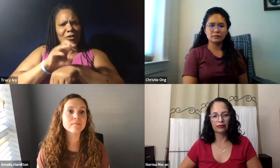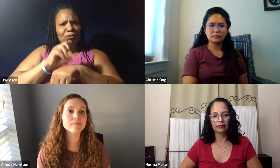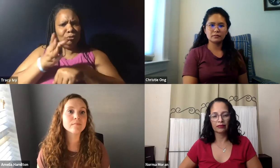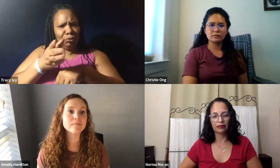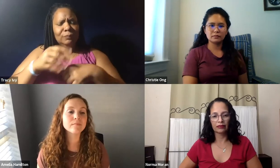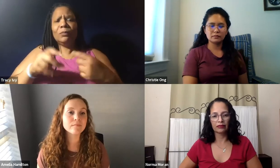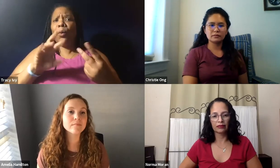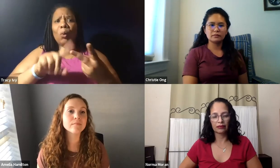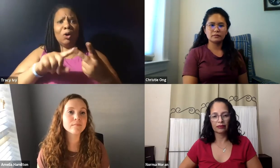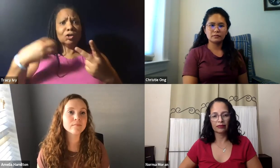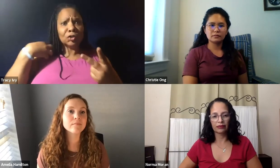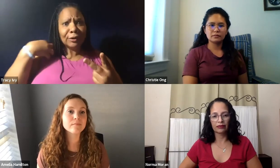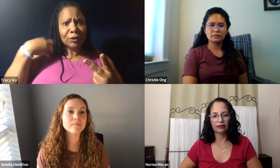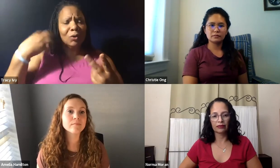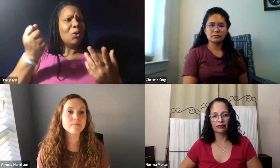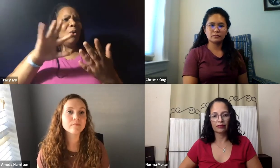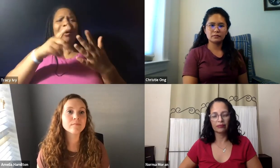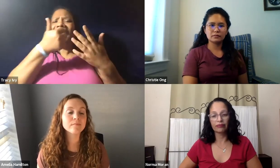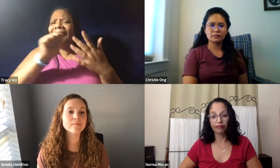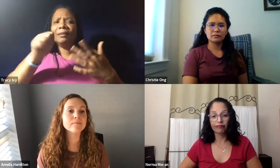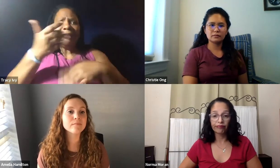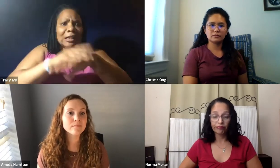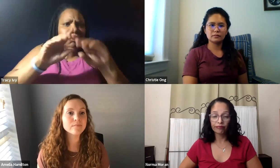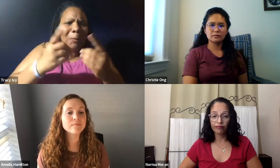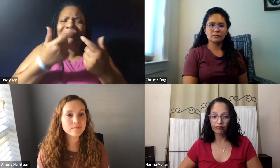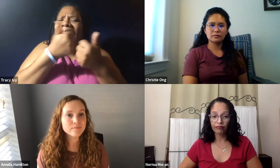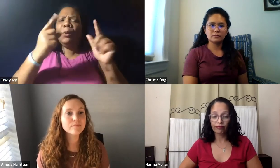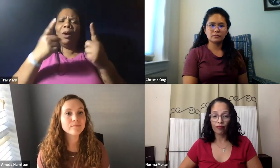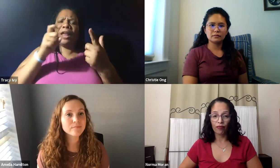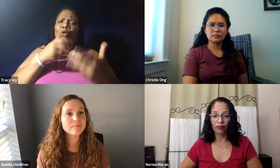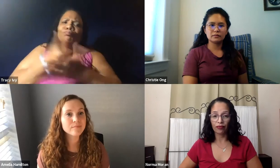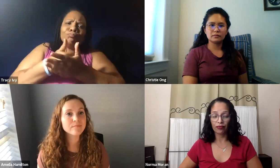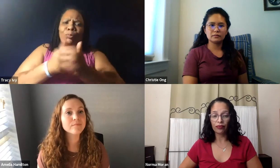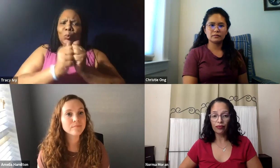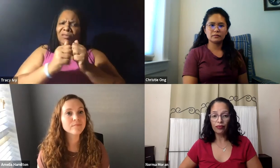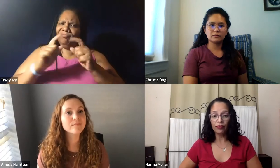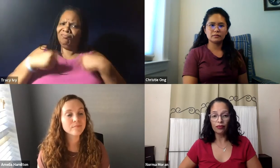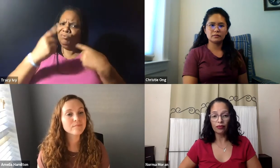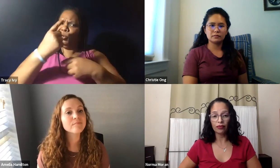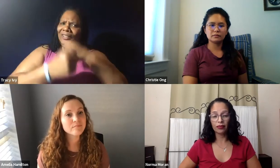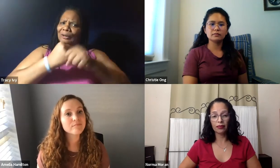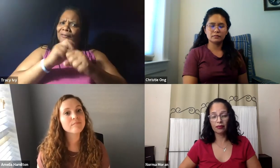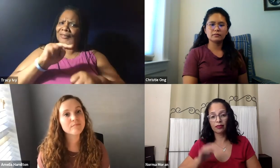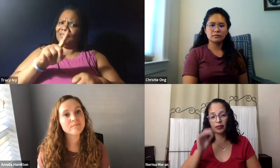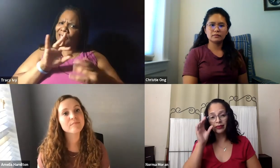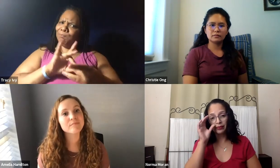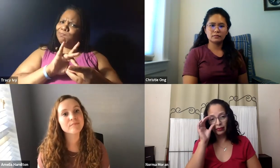older individuals, whether they be the employment advisors, the chairperson.